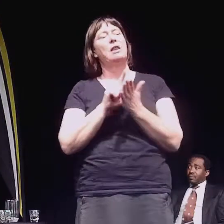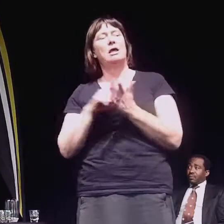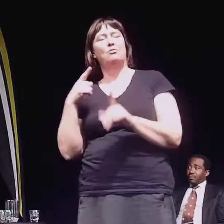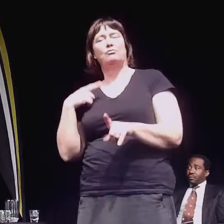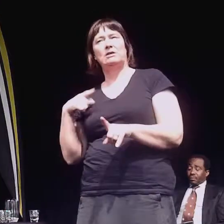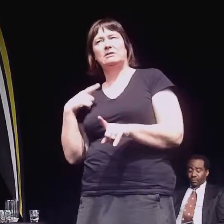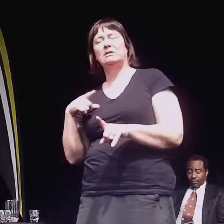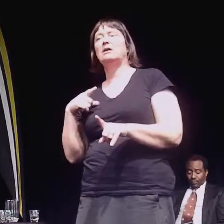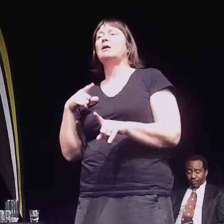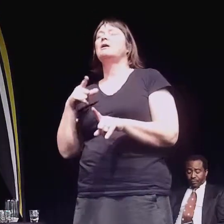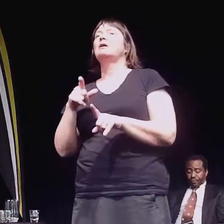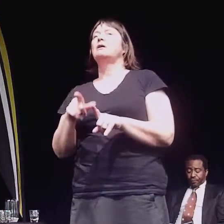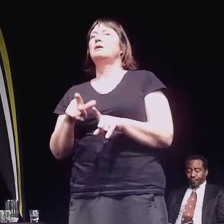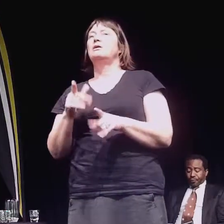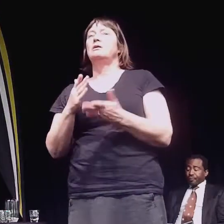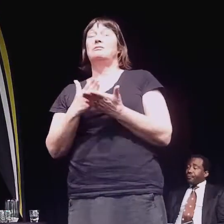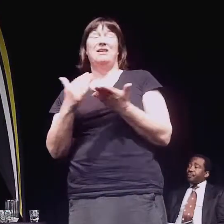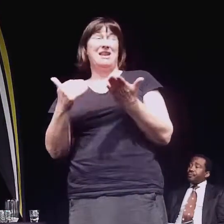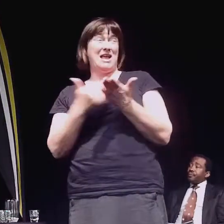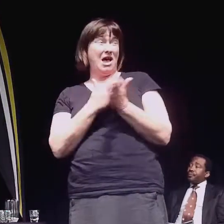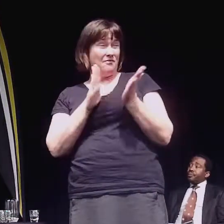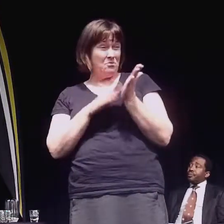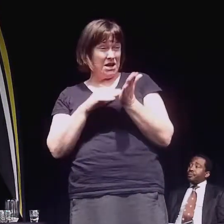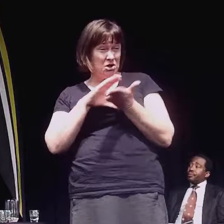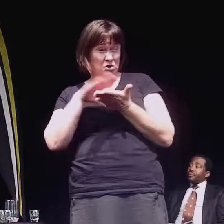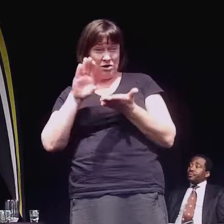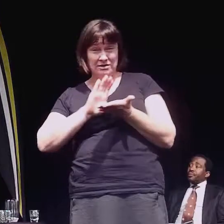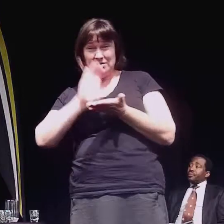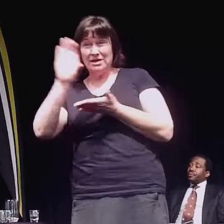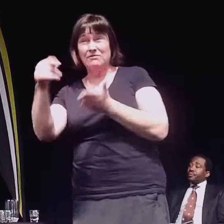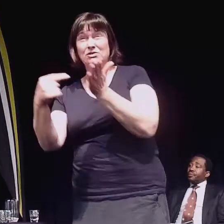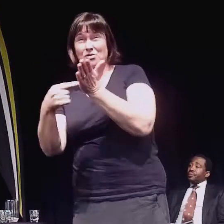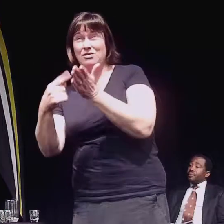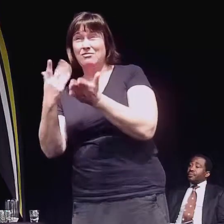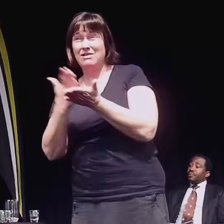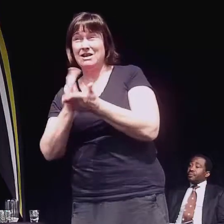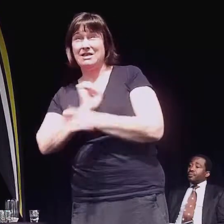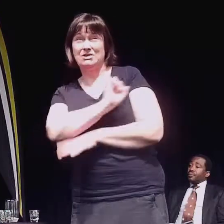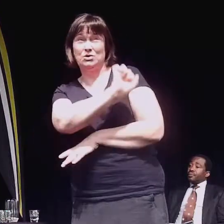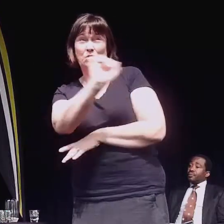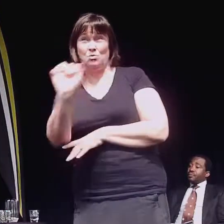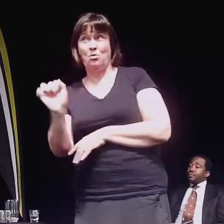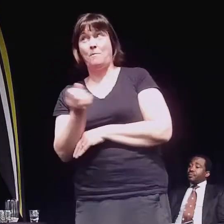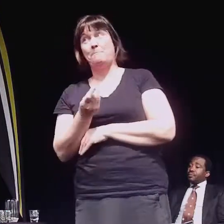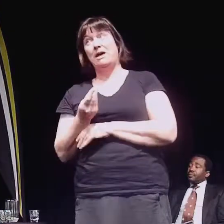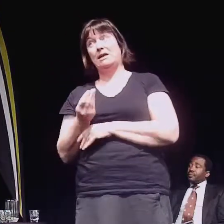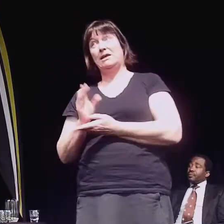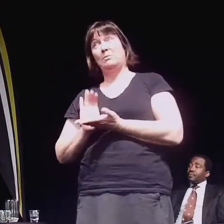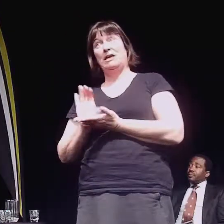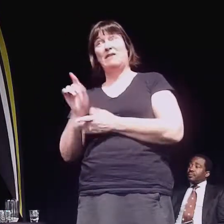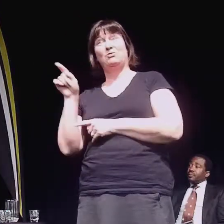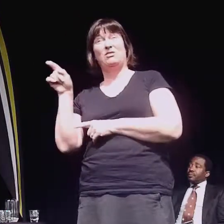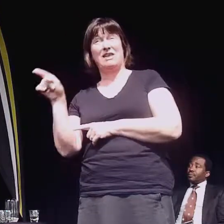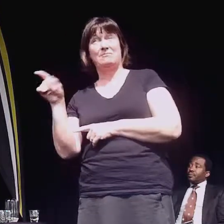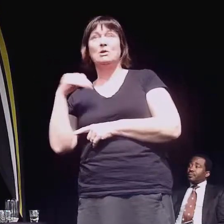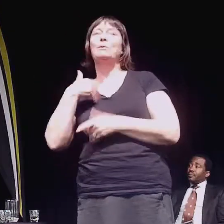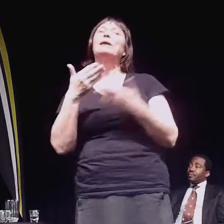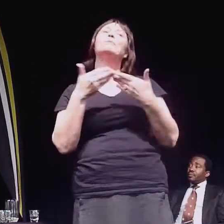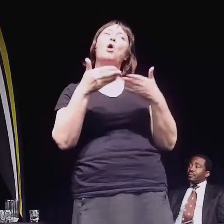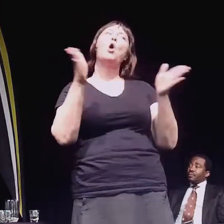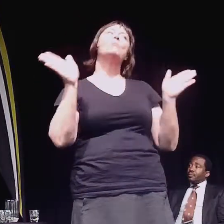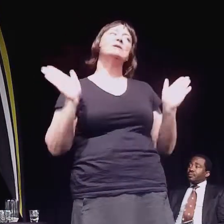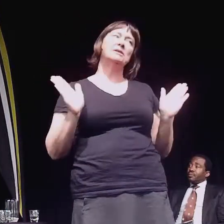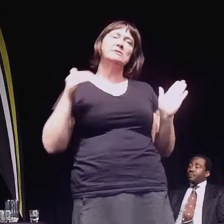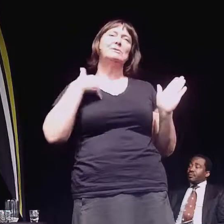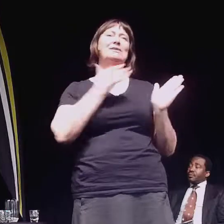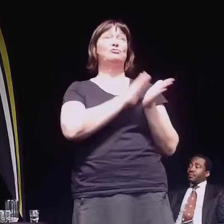after all, the half a million dollars that Toyota got is your money. So we need more openness, more